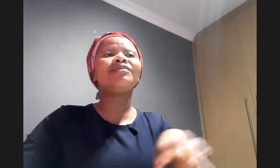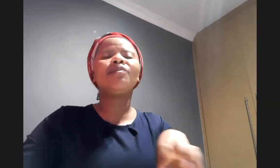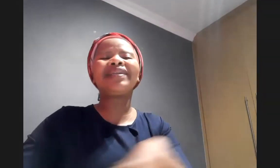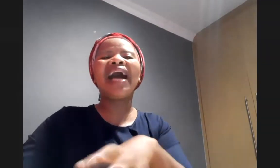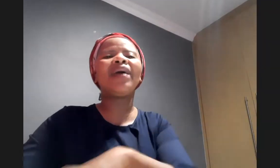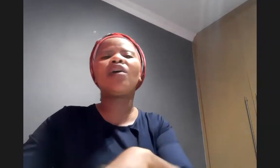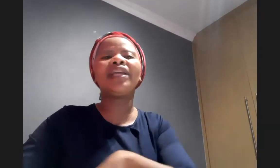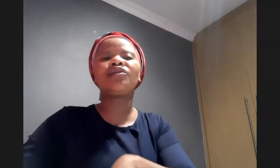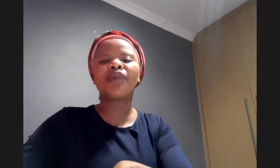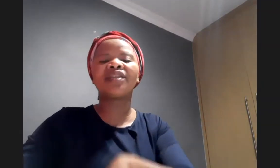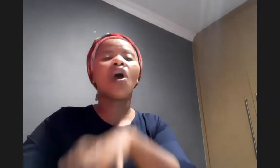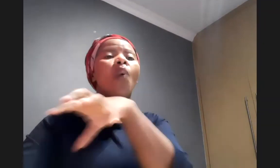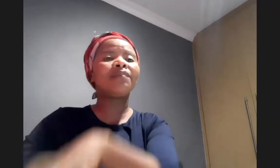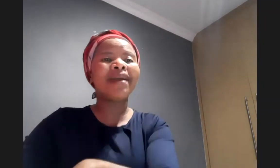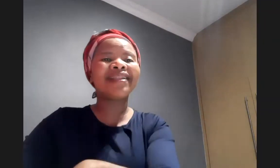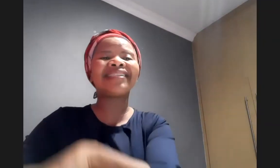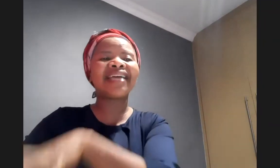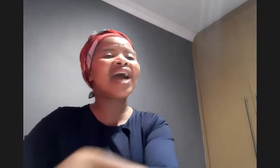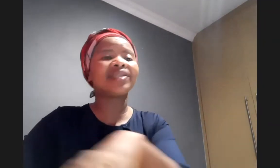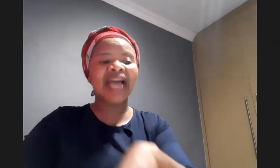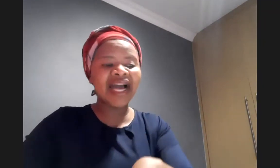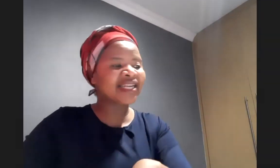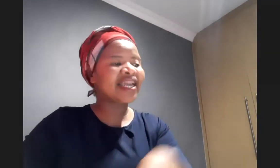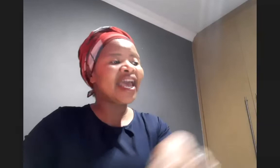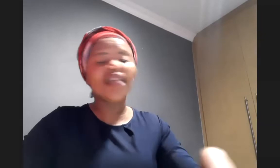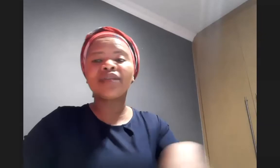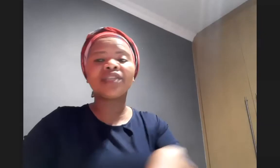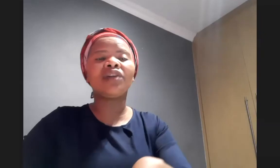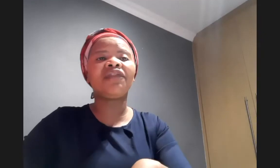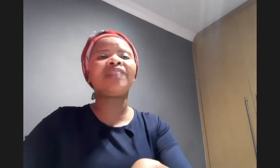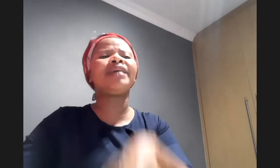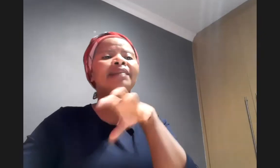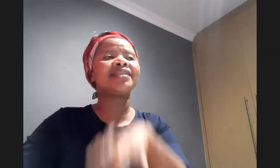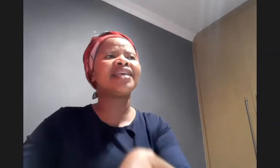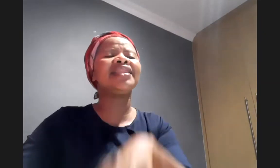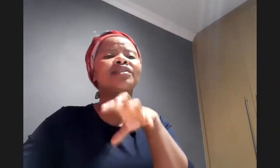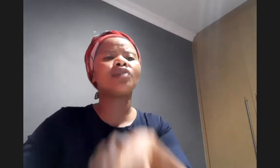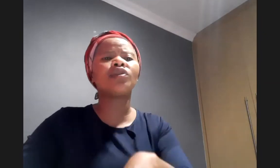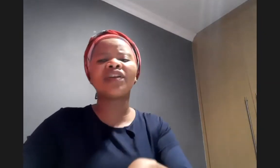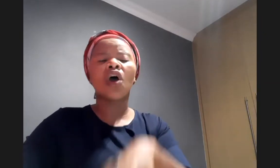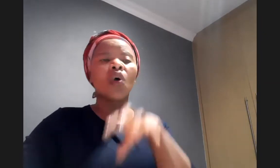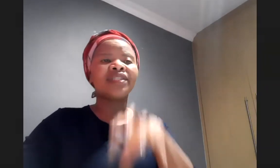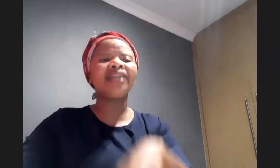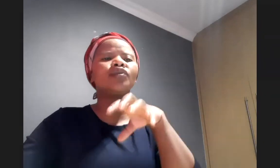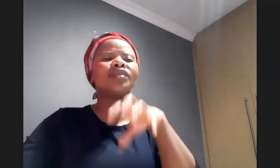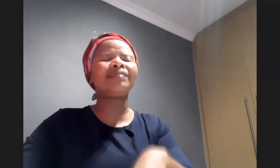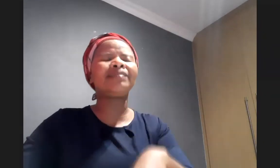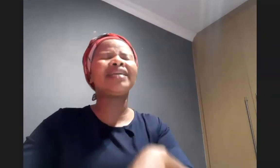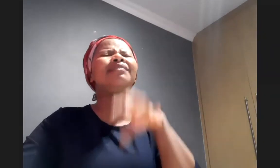to matter how i got into prison what matters is that i was hungry and you did not feed me and i'm saying this to those of us who tend to sometimes